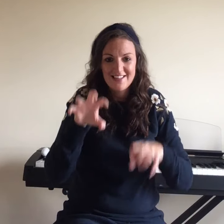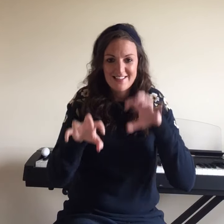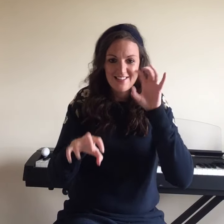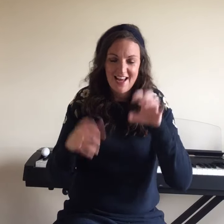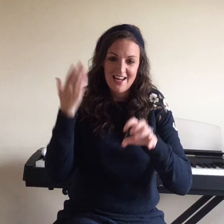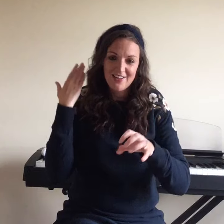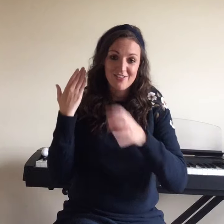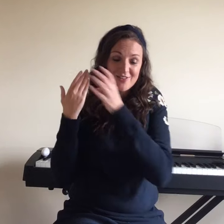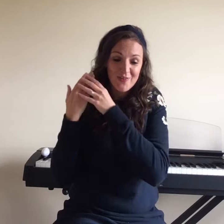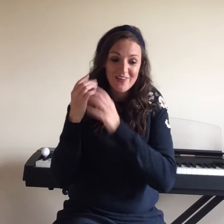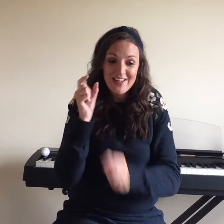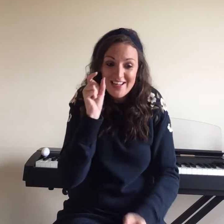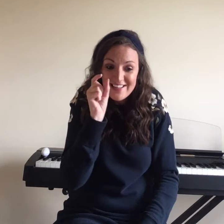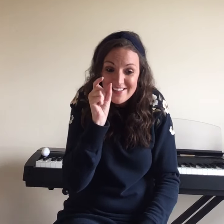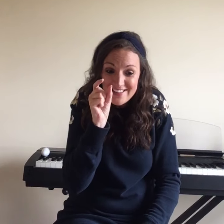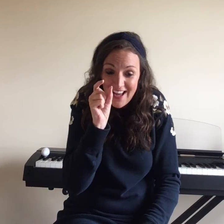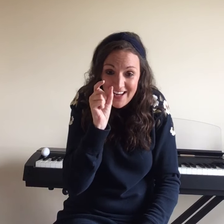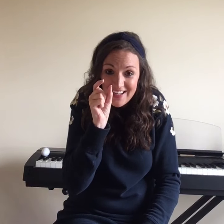Dinosaur Tiny.